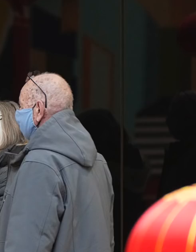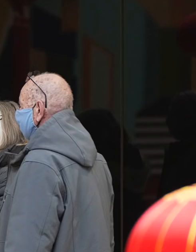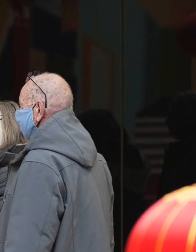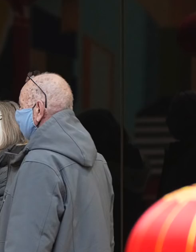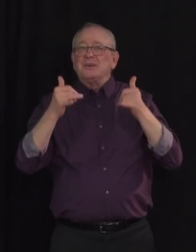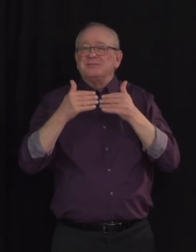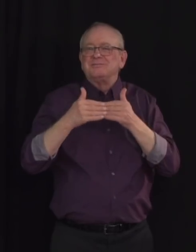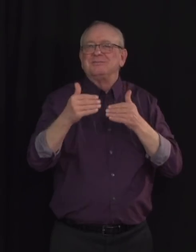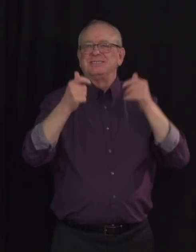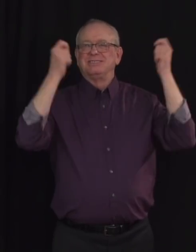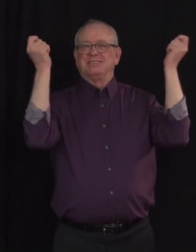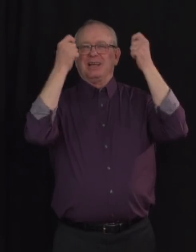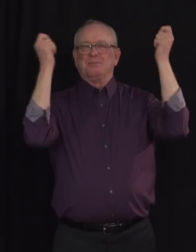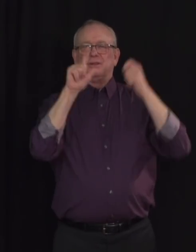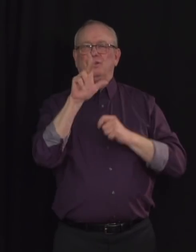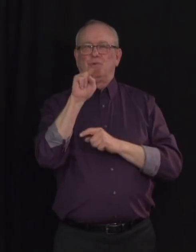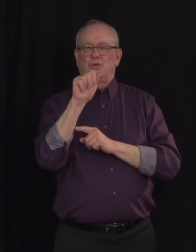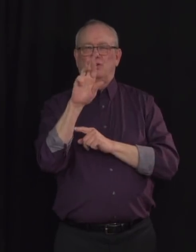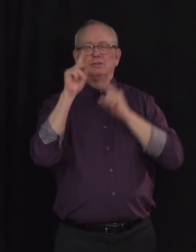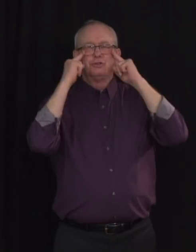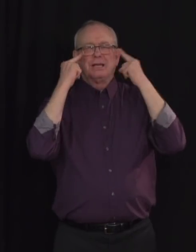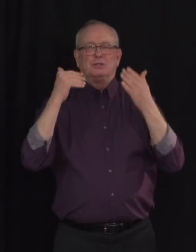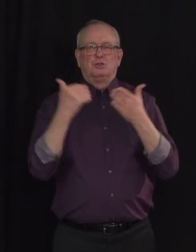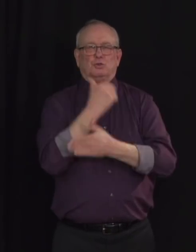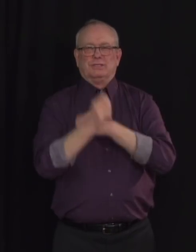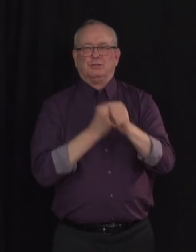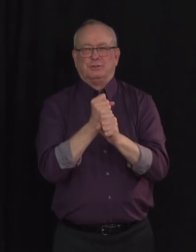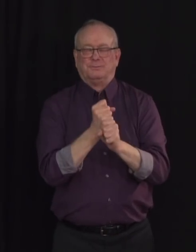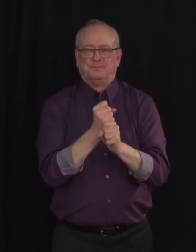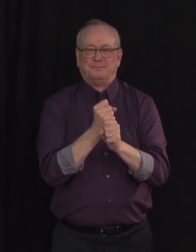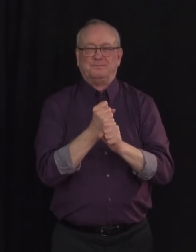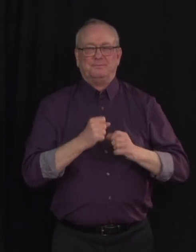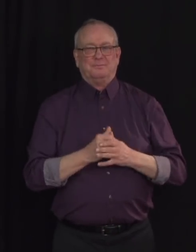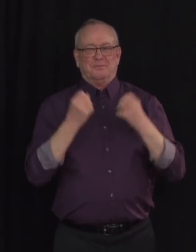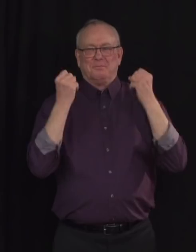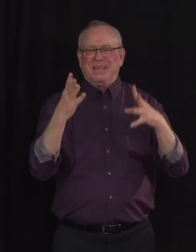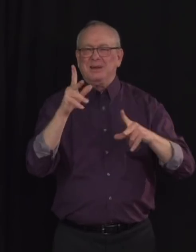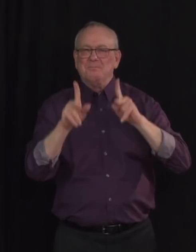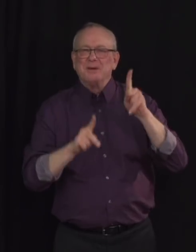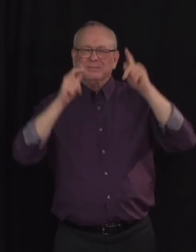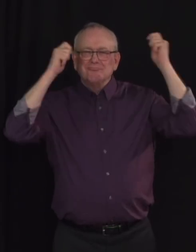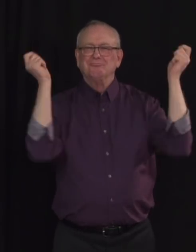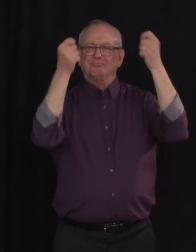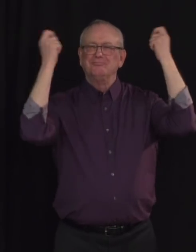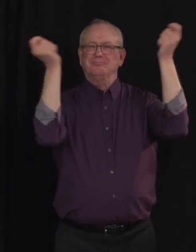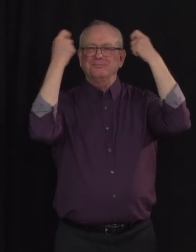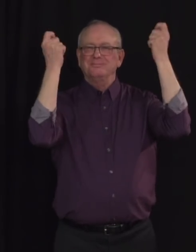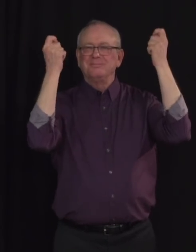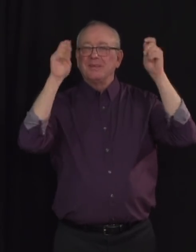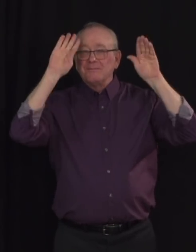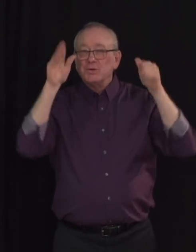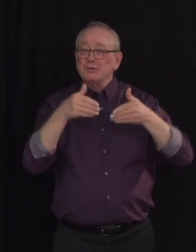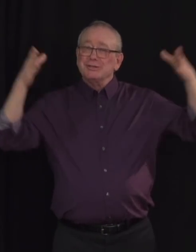an important holiday for many people in our province. It's usually a time for new beginnings, big family gatherings and shared